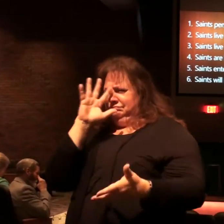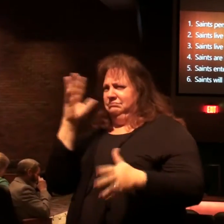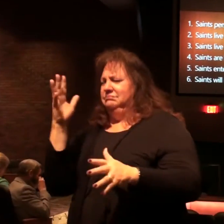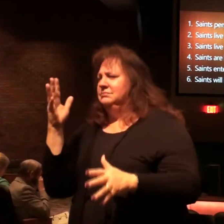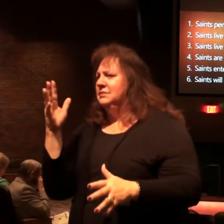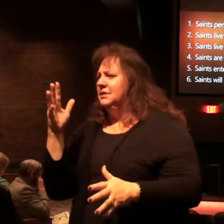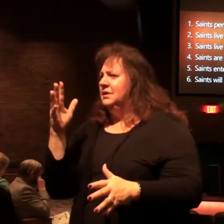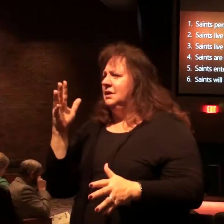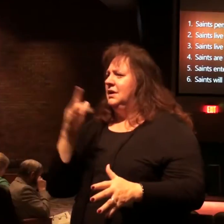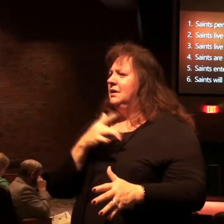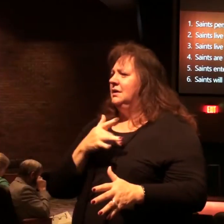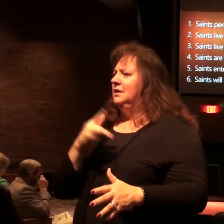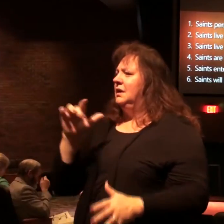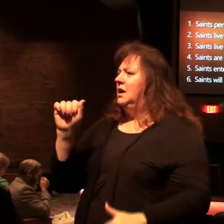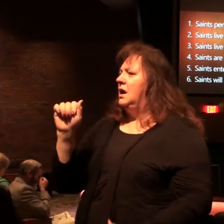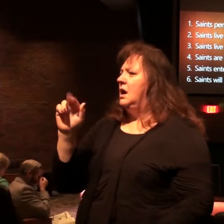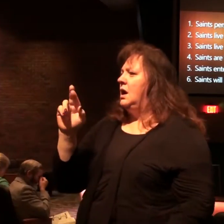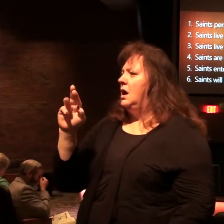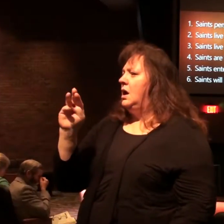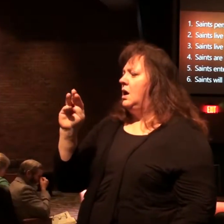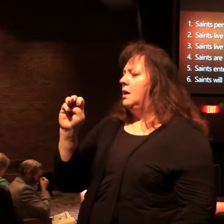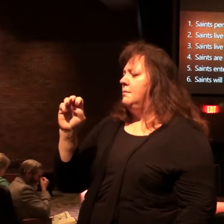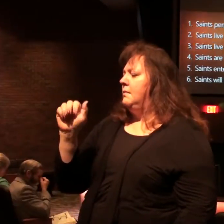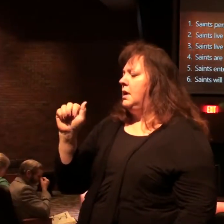This brings us to Armageddon.